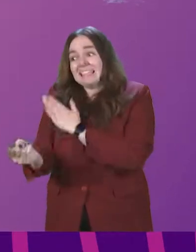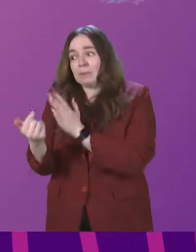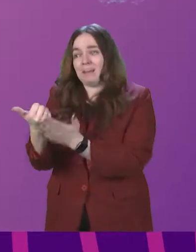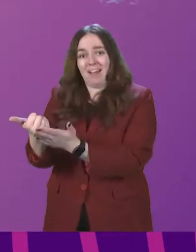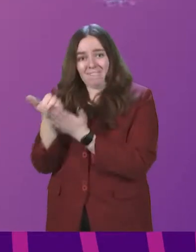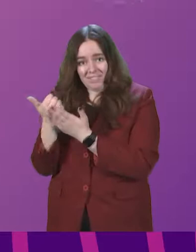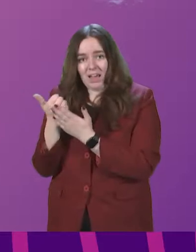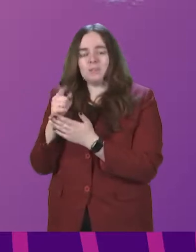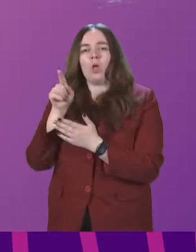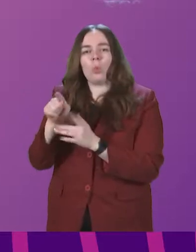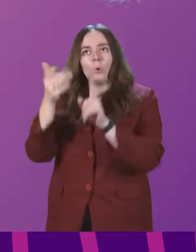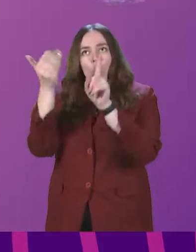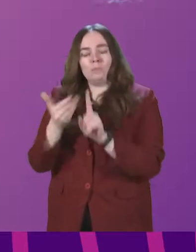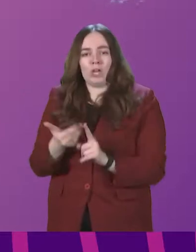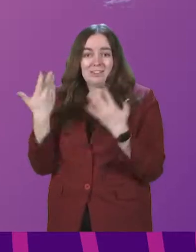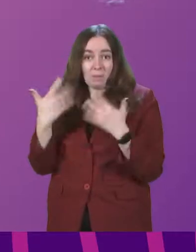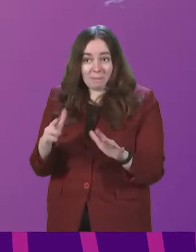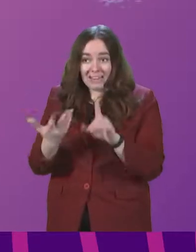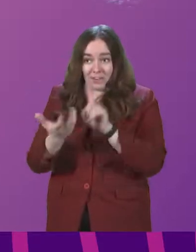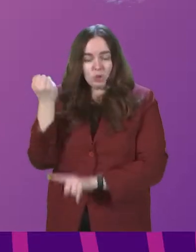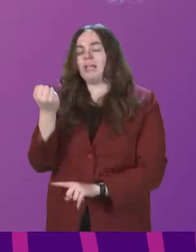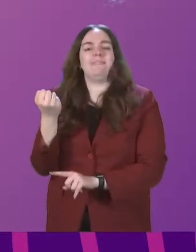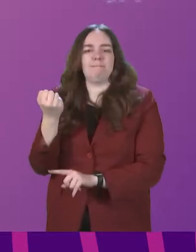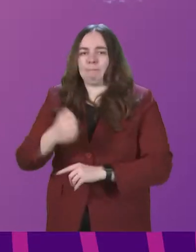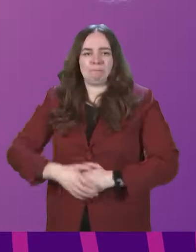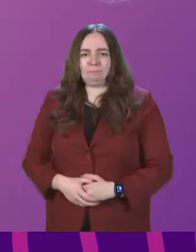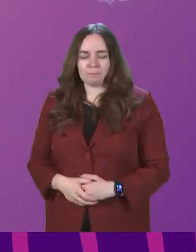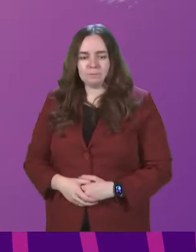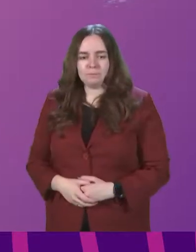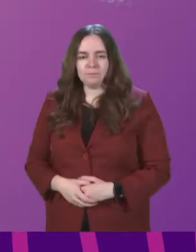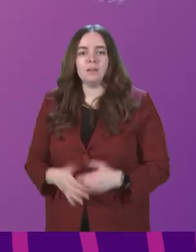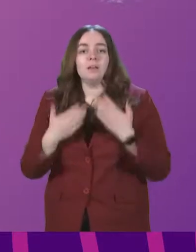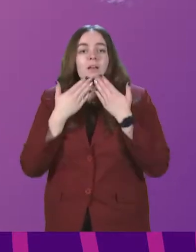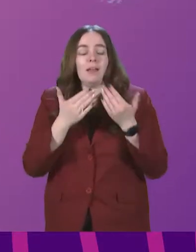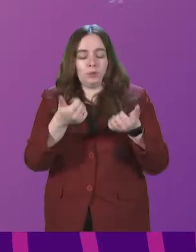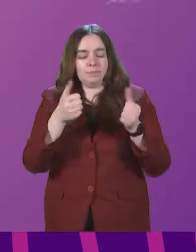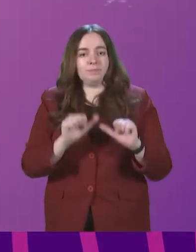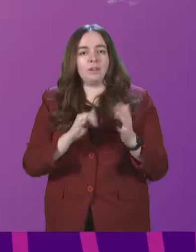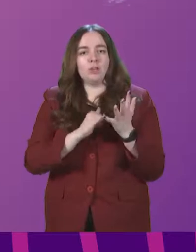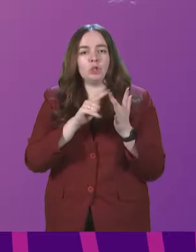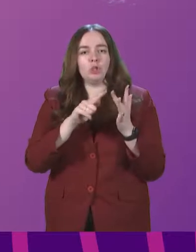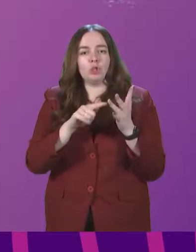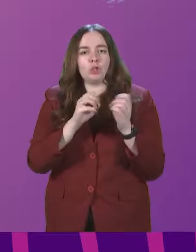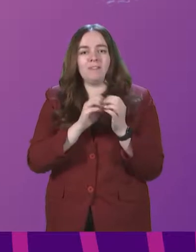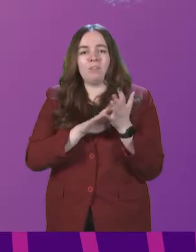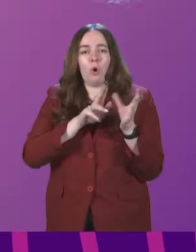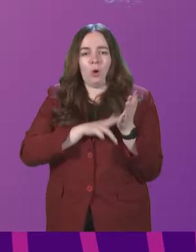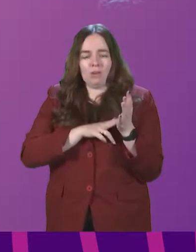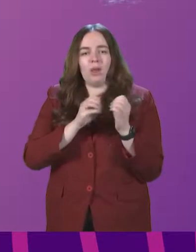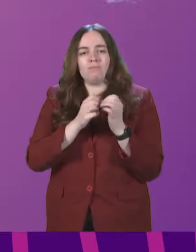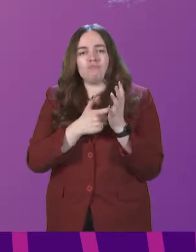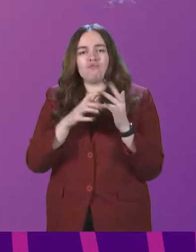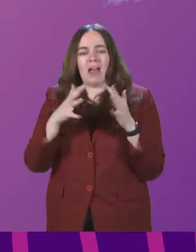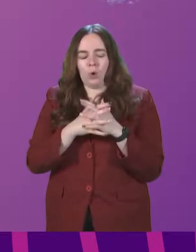that those objectives had been met. Thank you. I call Siobhan Brown. Thank you, Presiding Officer.